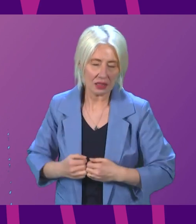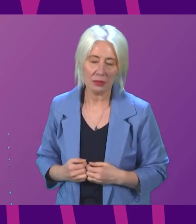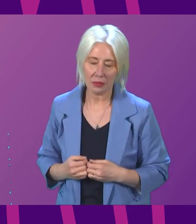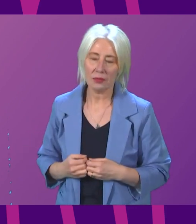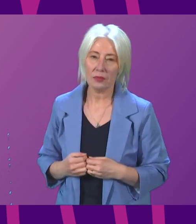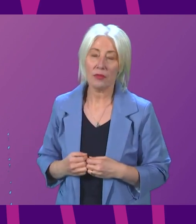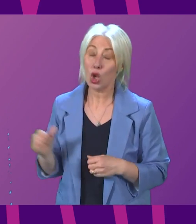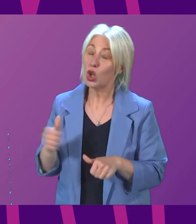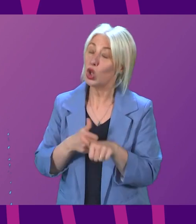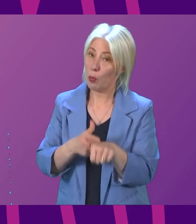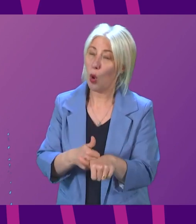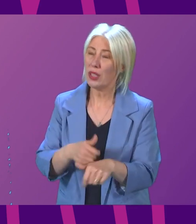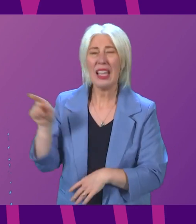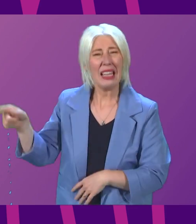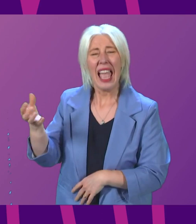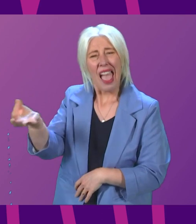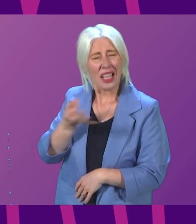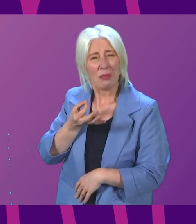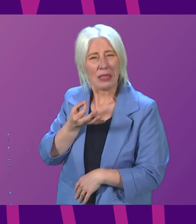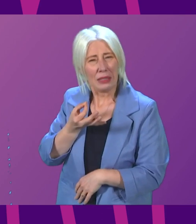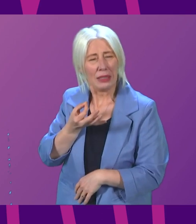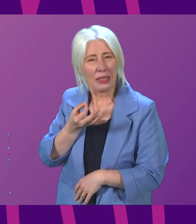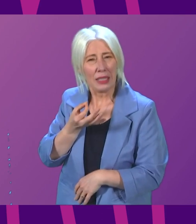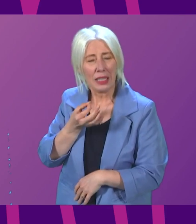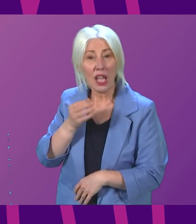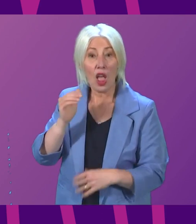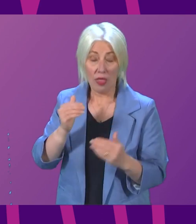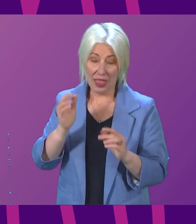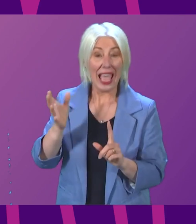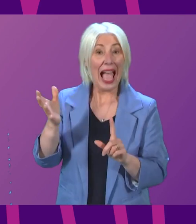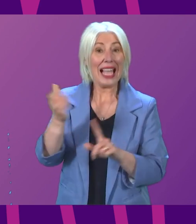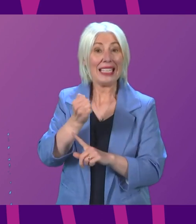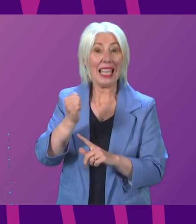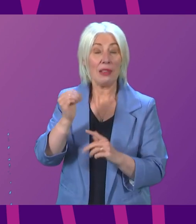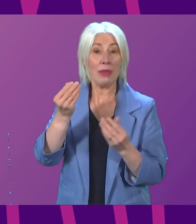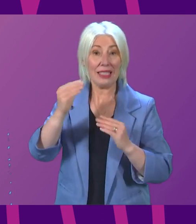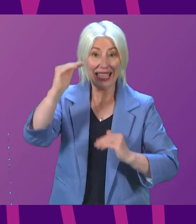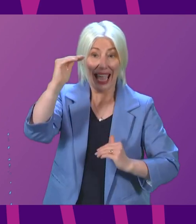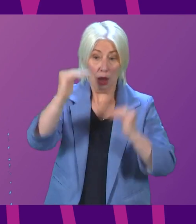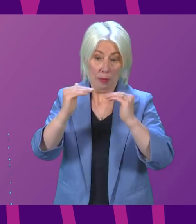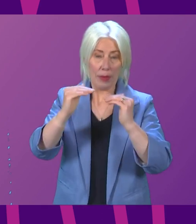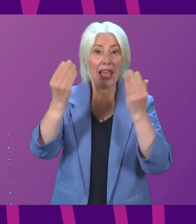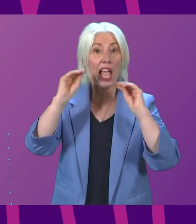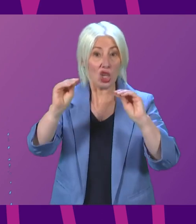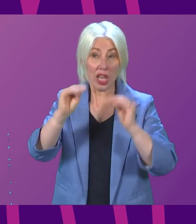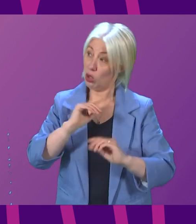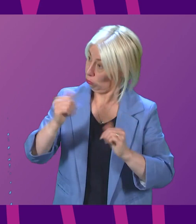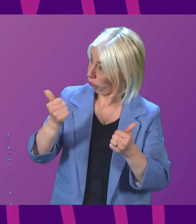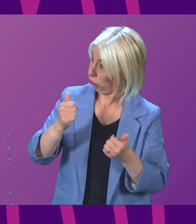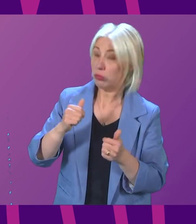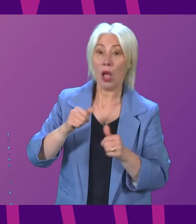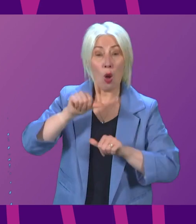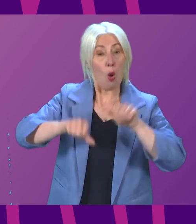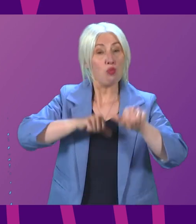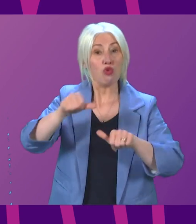how is the work to close the attainment gap in education going? So I'm delighted to give him a progress report on